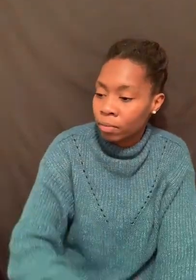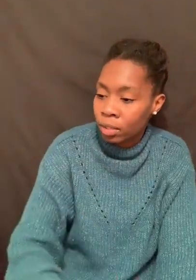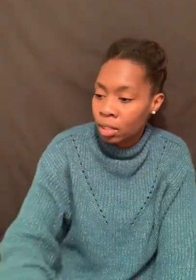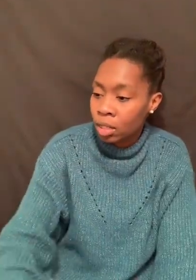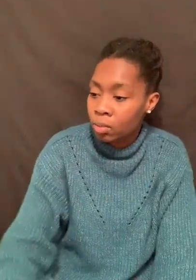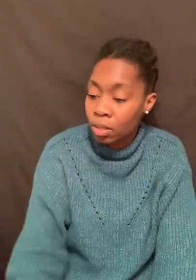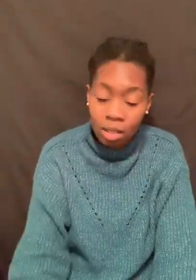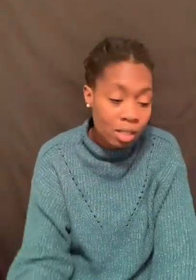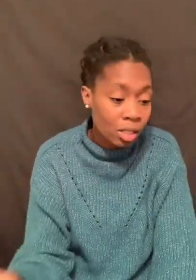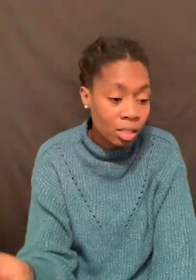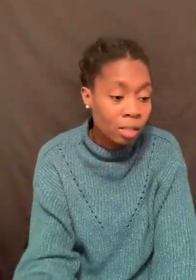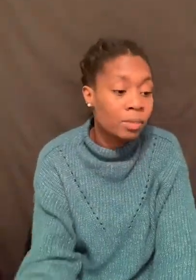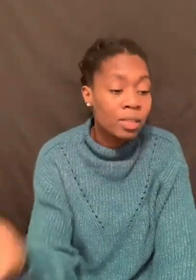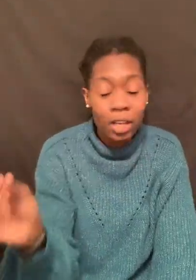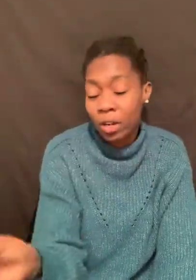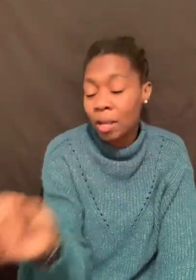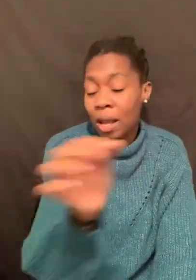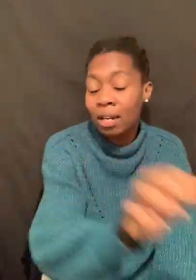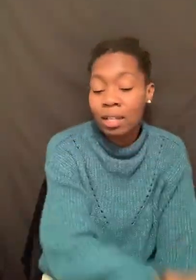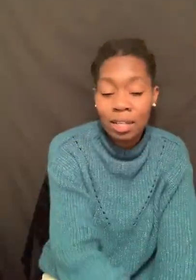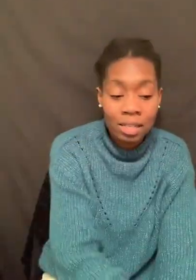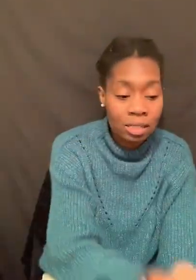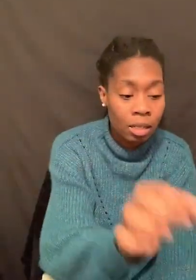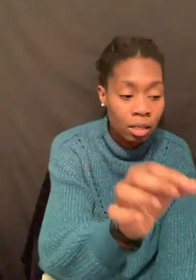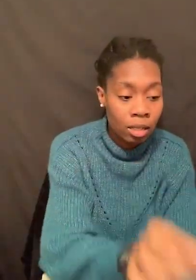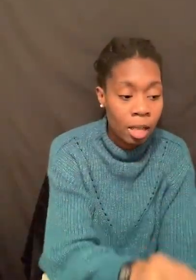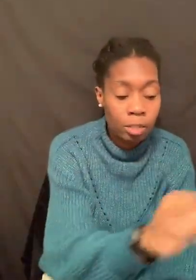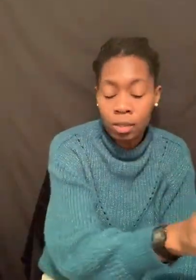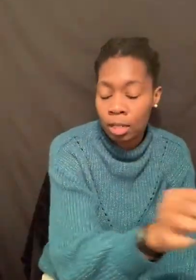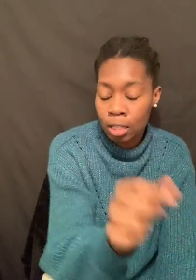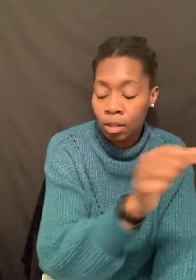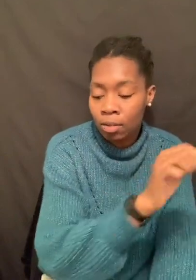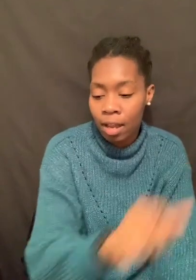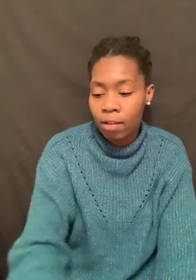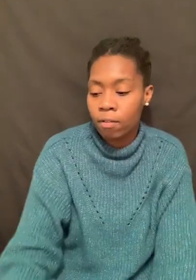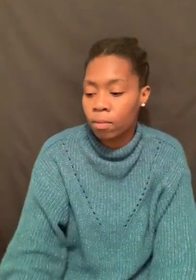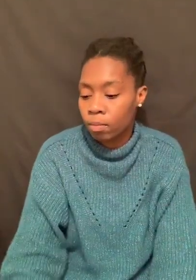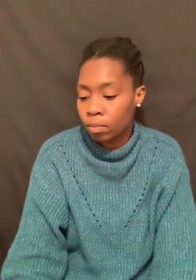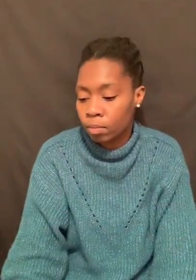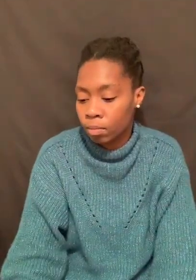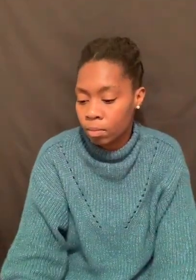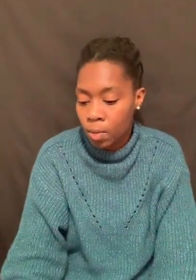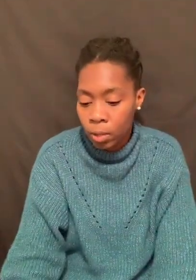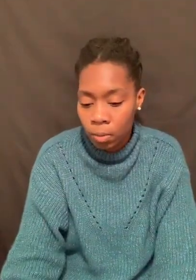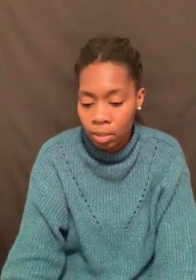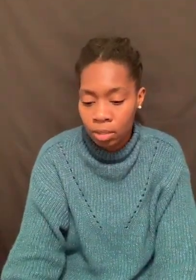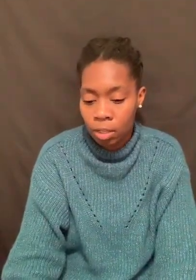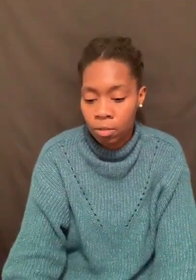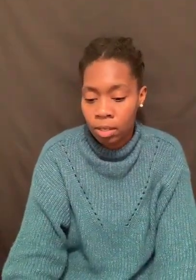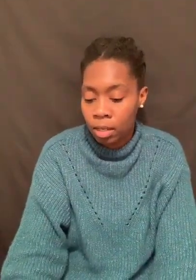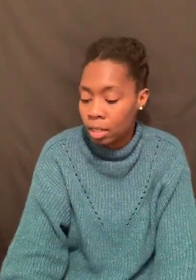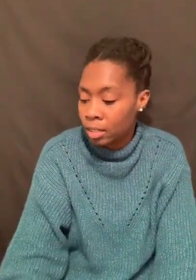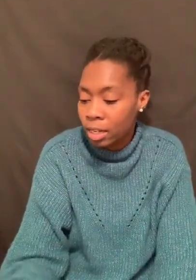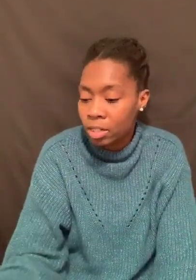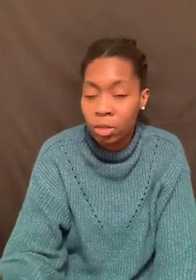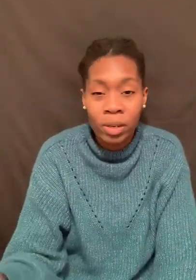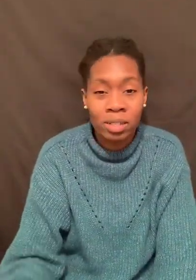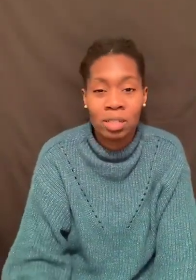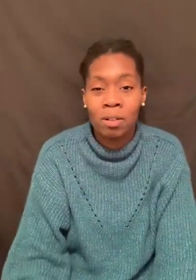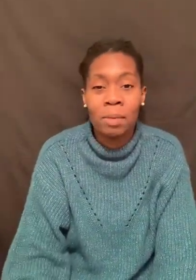his book. He's going to take it out of the last book of life. People are doing this stuff. And then it's easy to read this stuff.